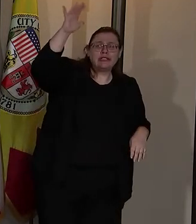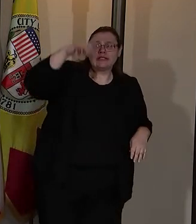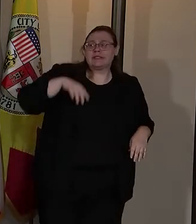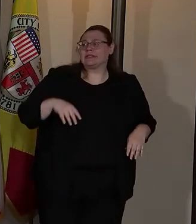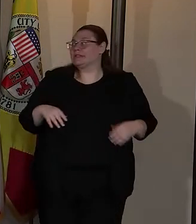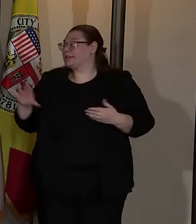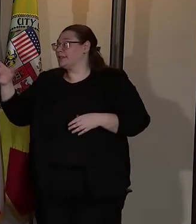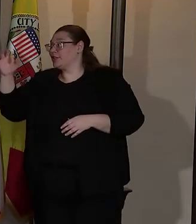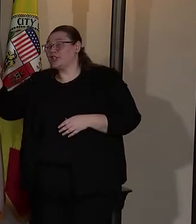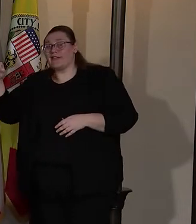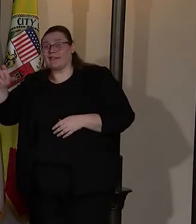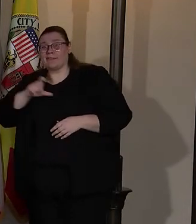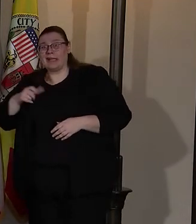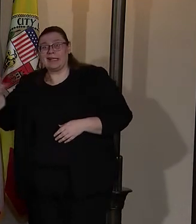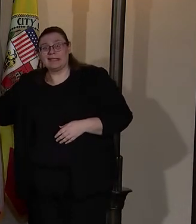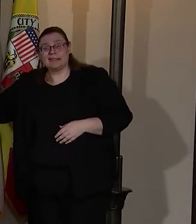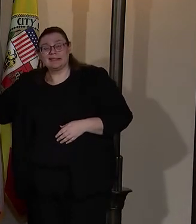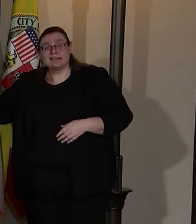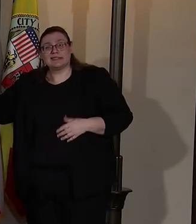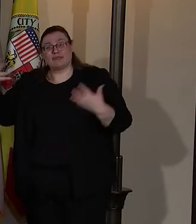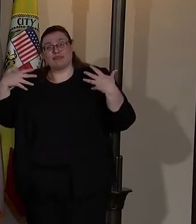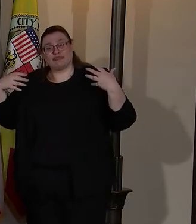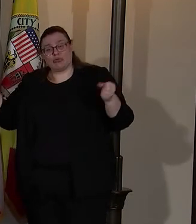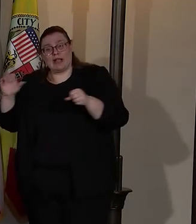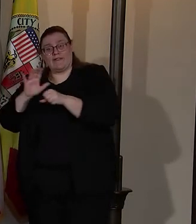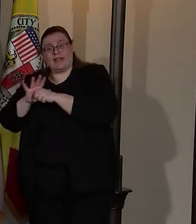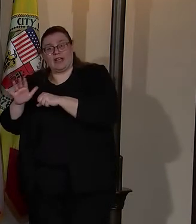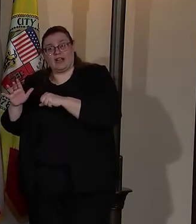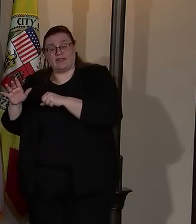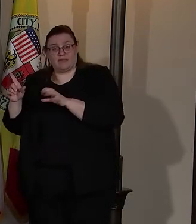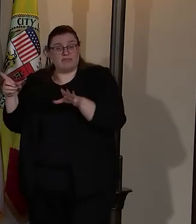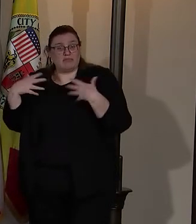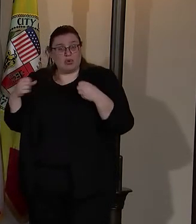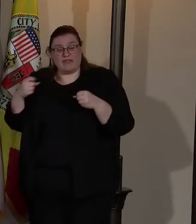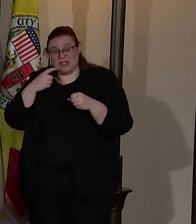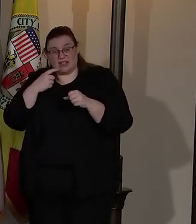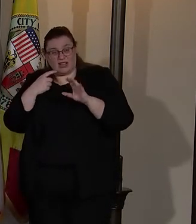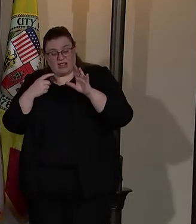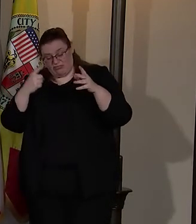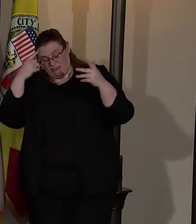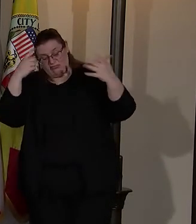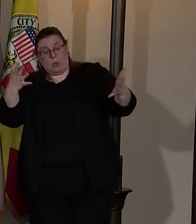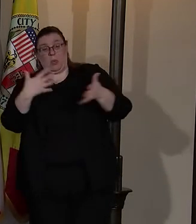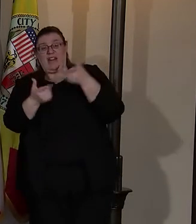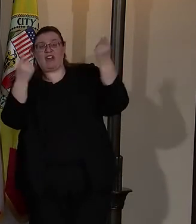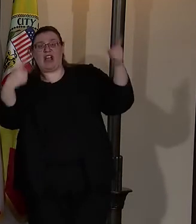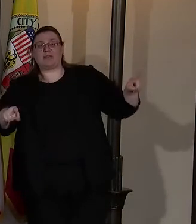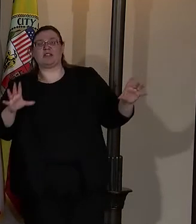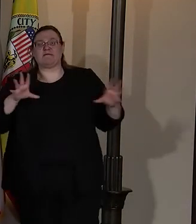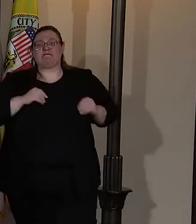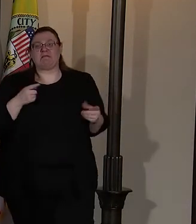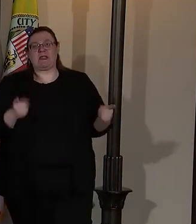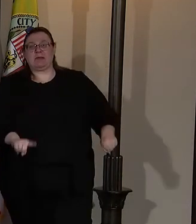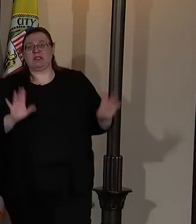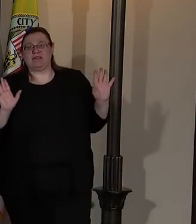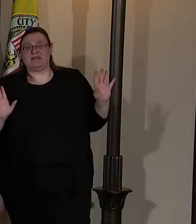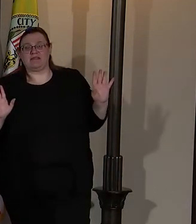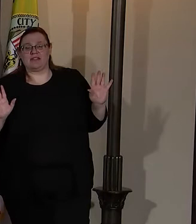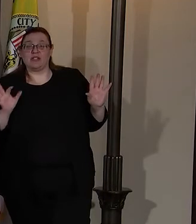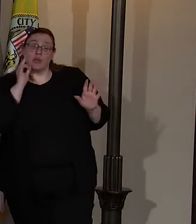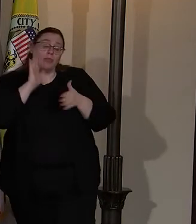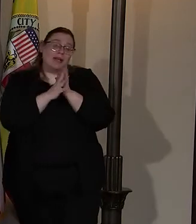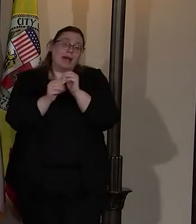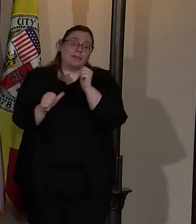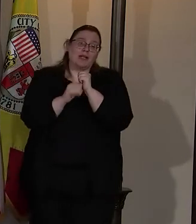The chief of police that was brave enough to say, he was brave enough to say, let the chips fall where they may. Soon-to-be Deputy